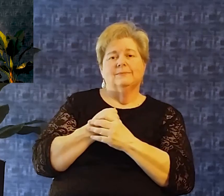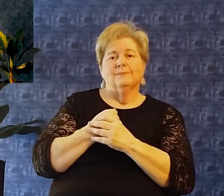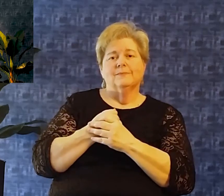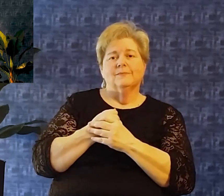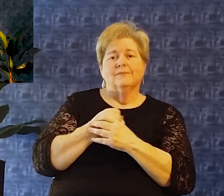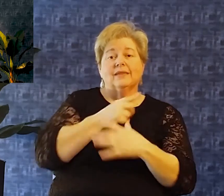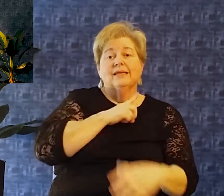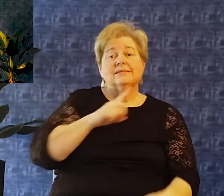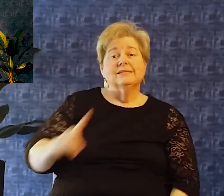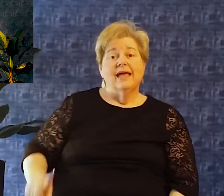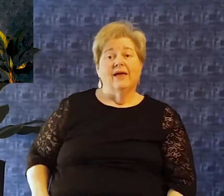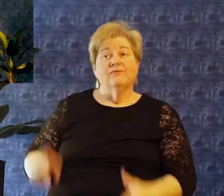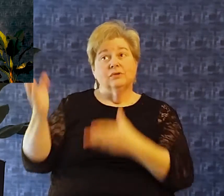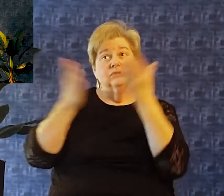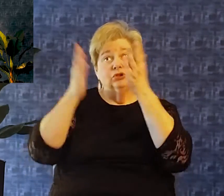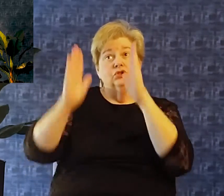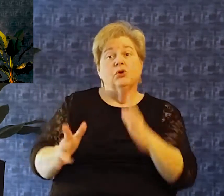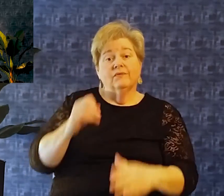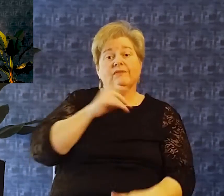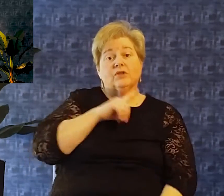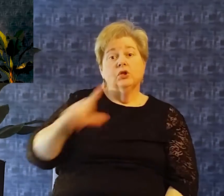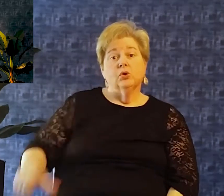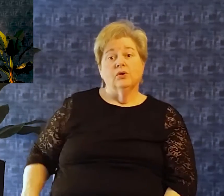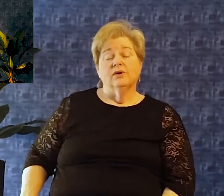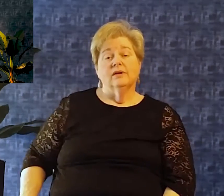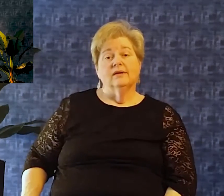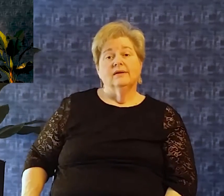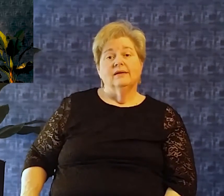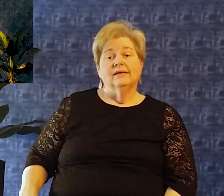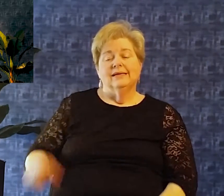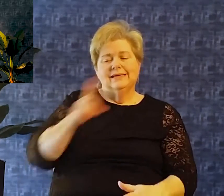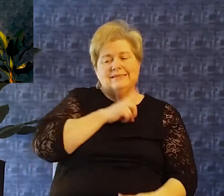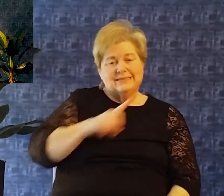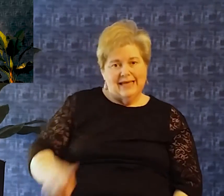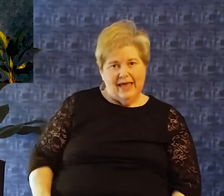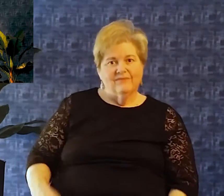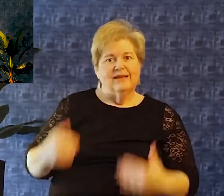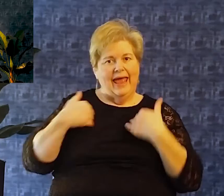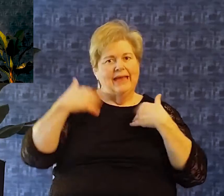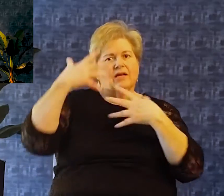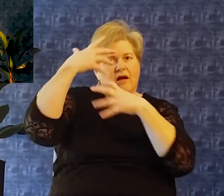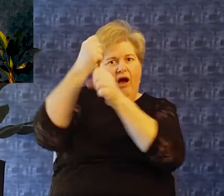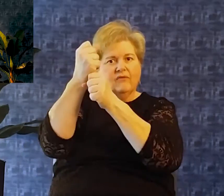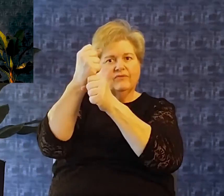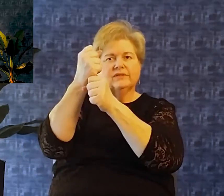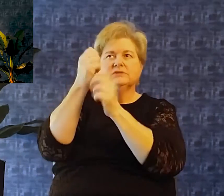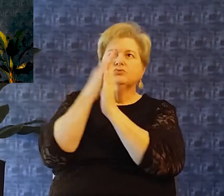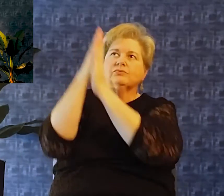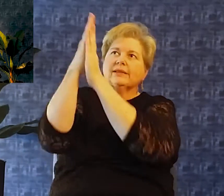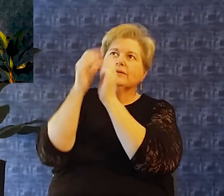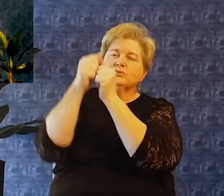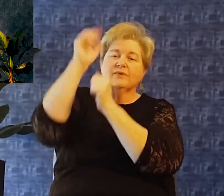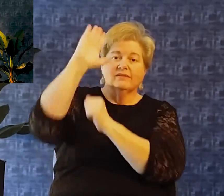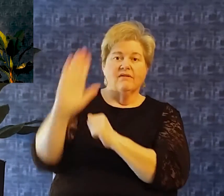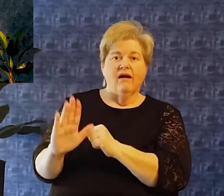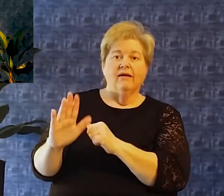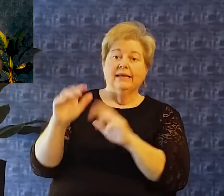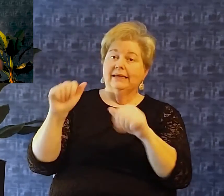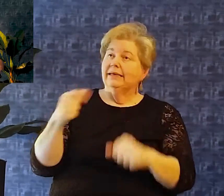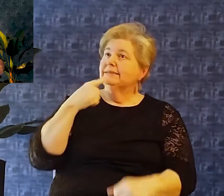And david while he was a servant of the lord While he had the the the confidence in a sense of his relationship with